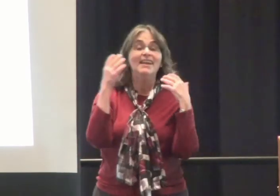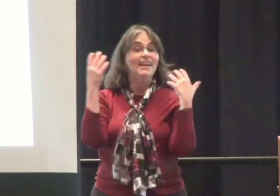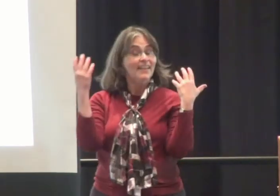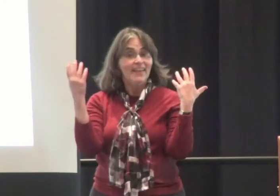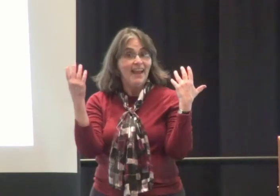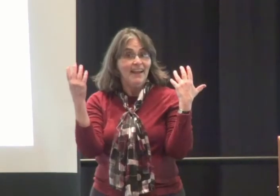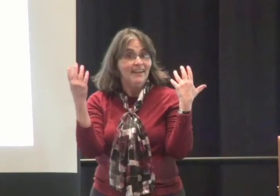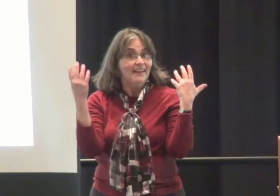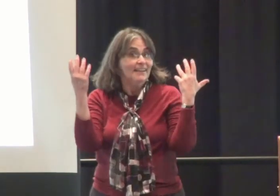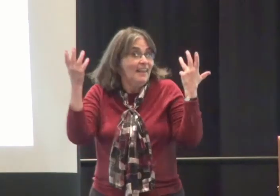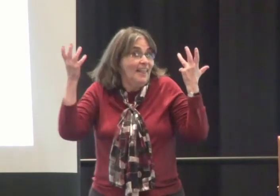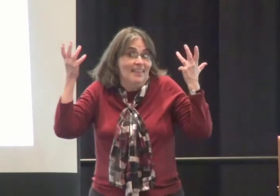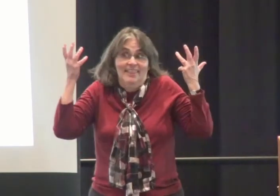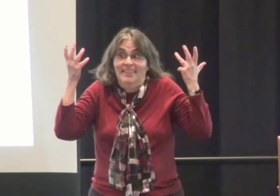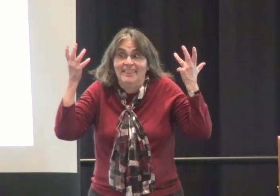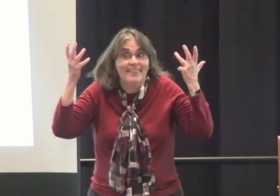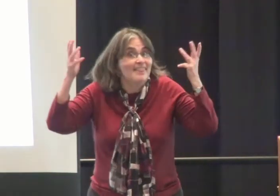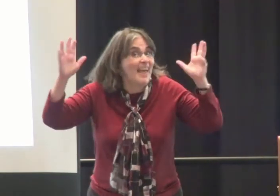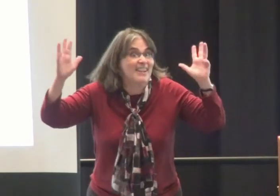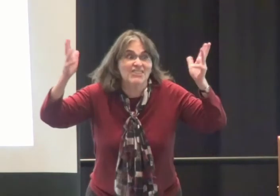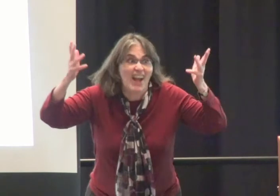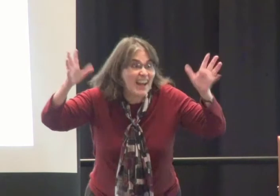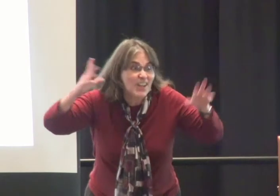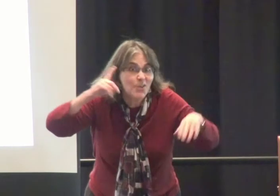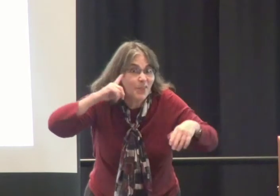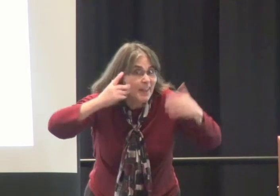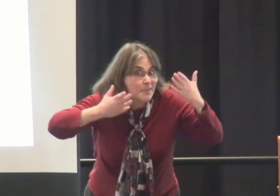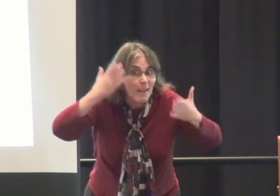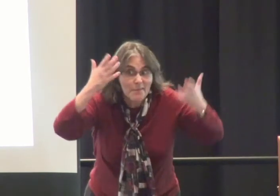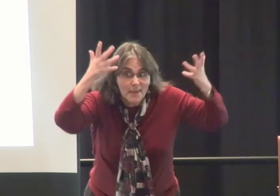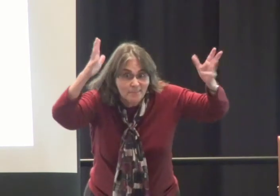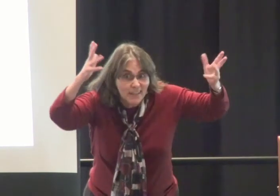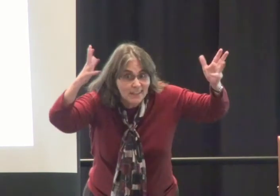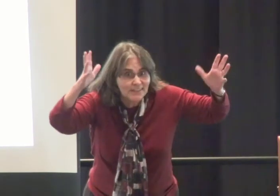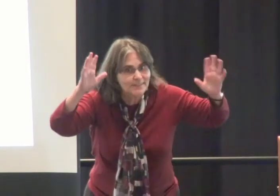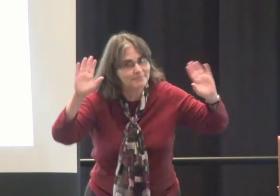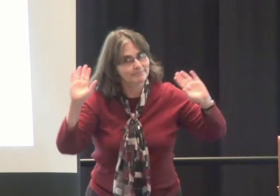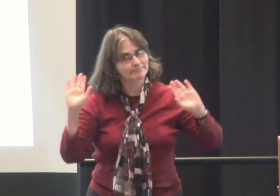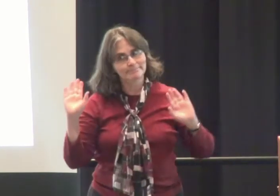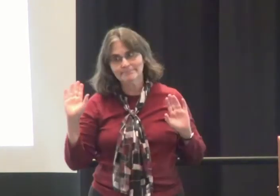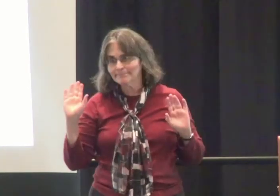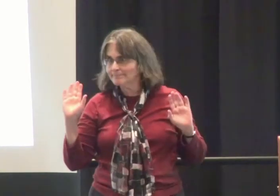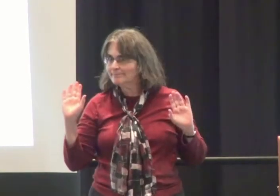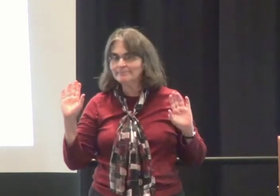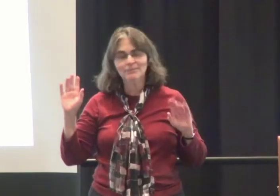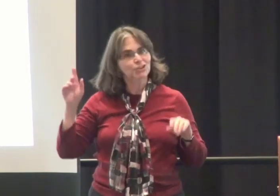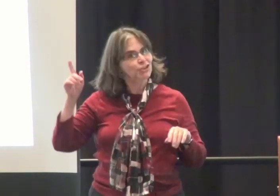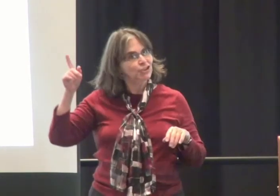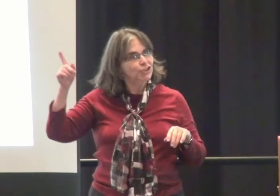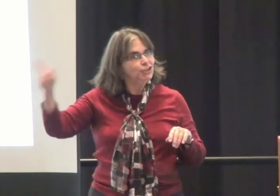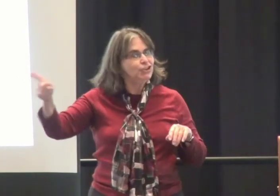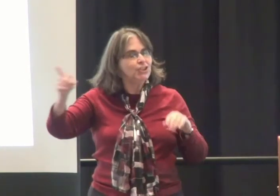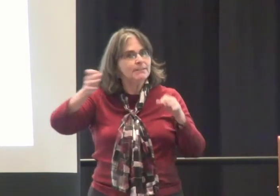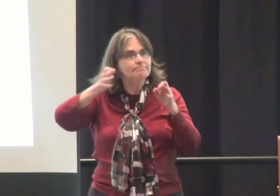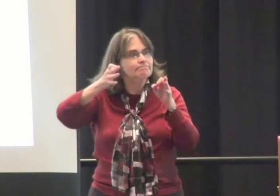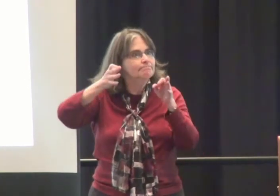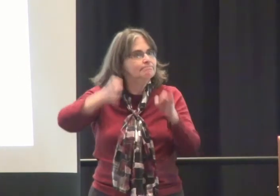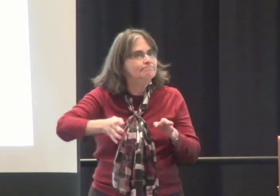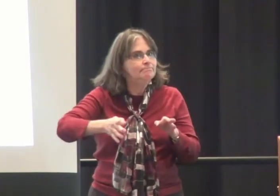So. So, you may think that's just the end of her accomplishments, but